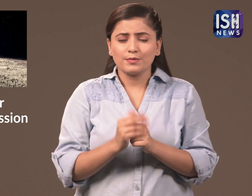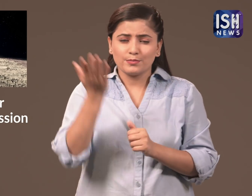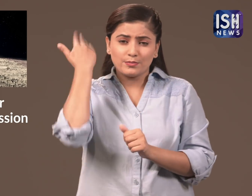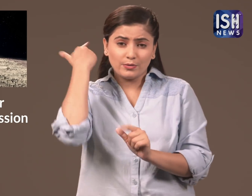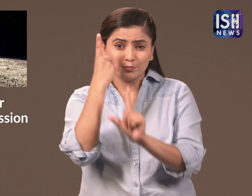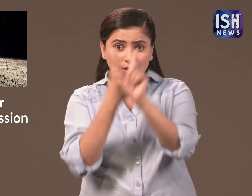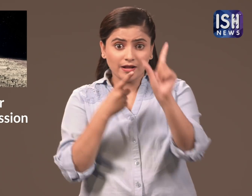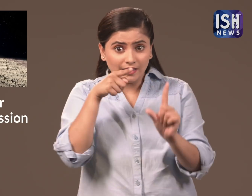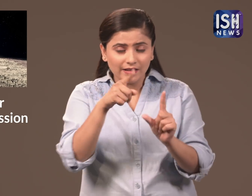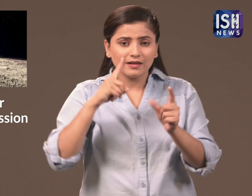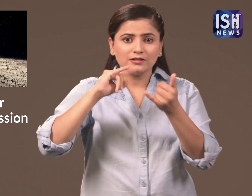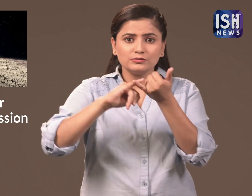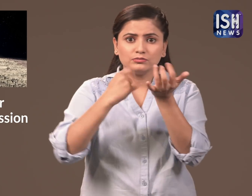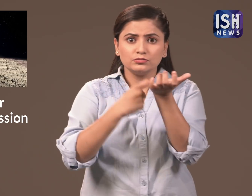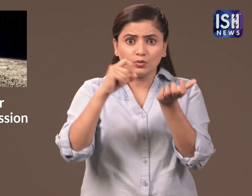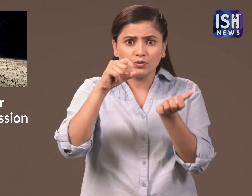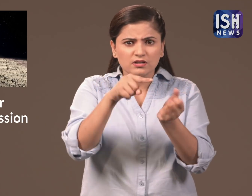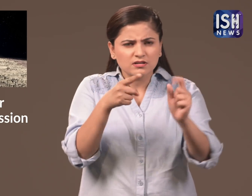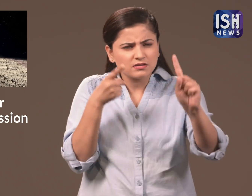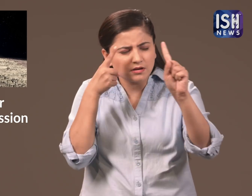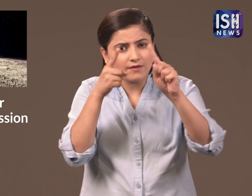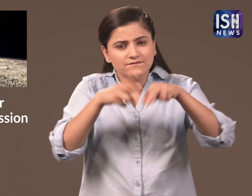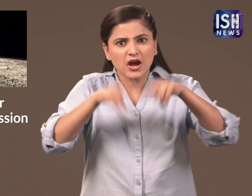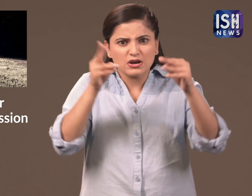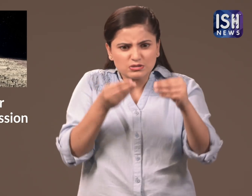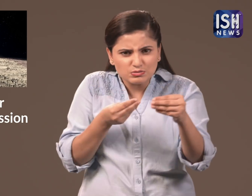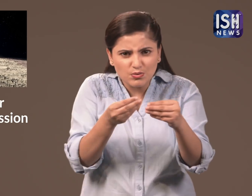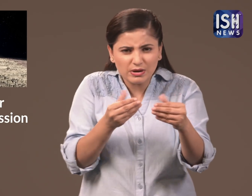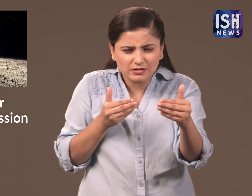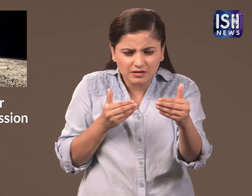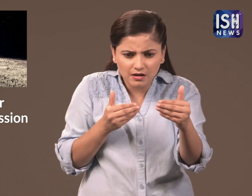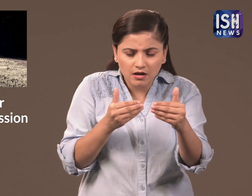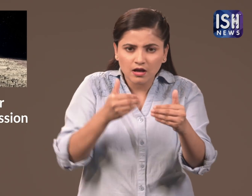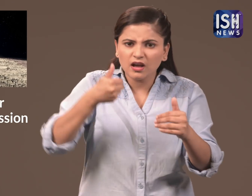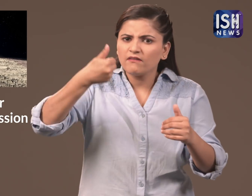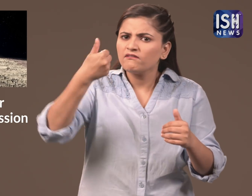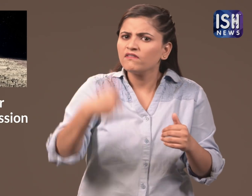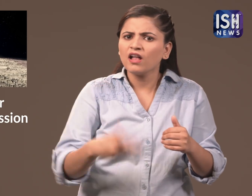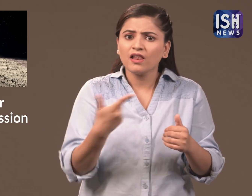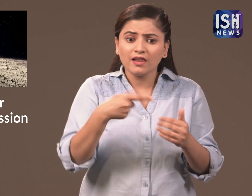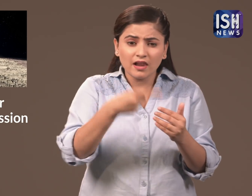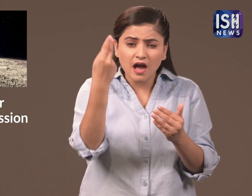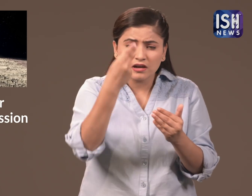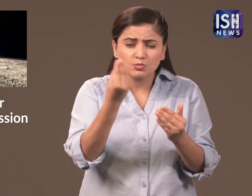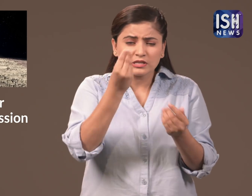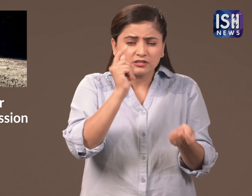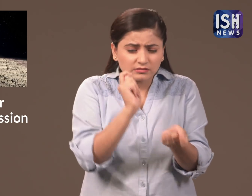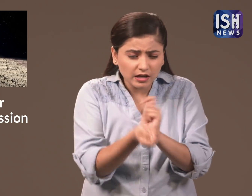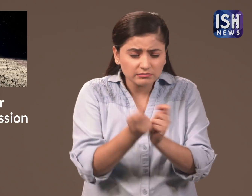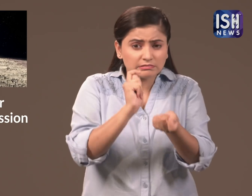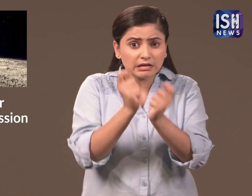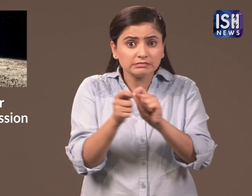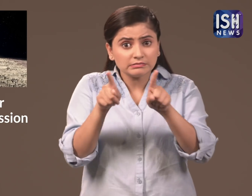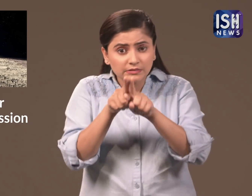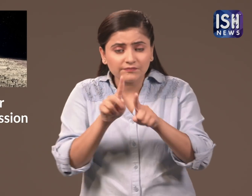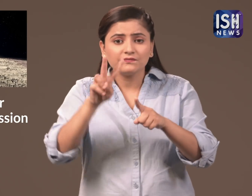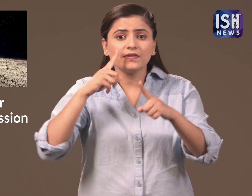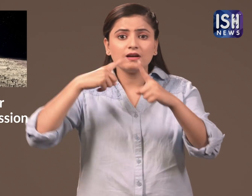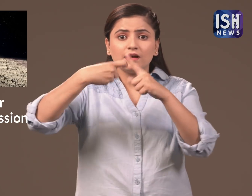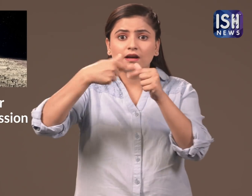Last year ISRO missed their deadline since they had to make many changes in the design. Also